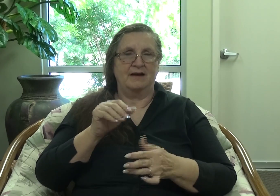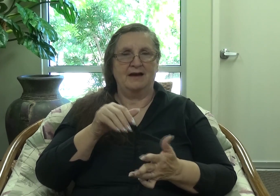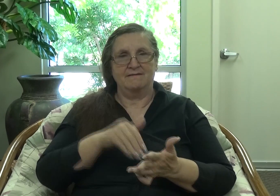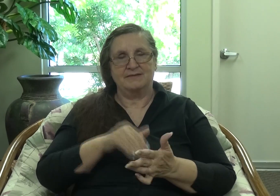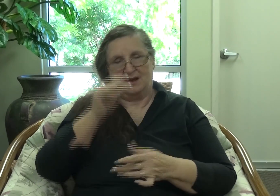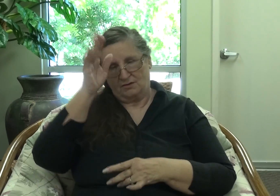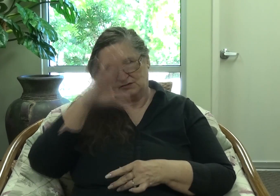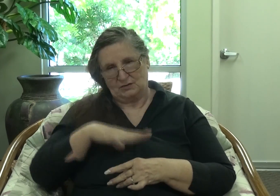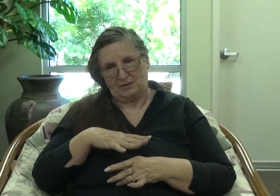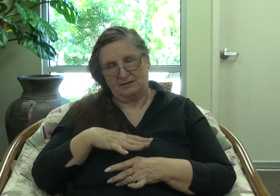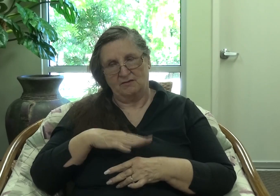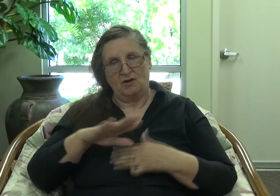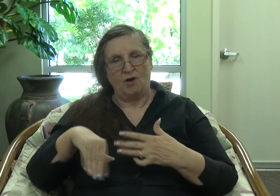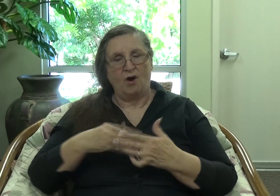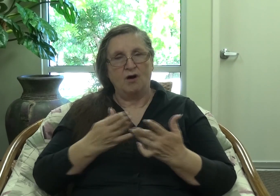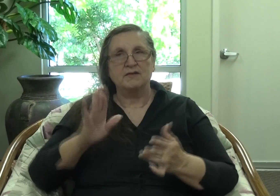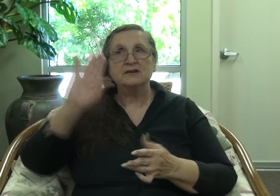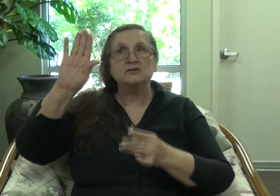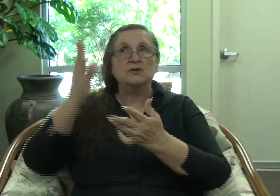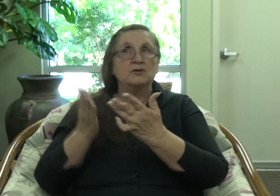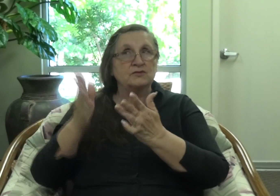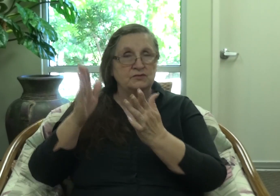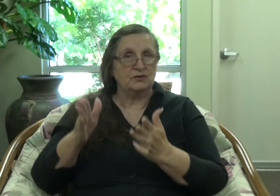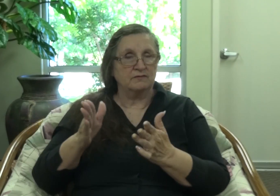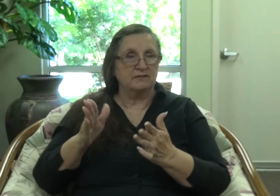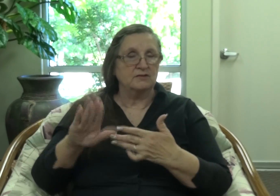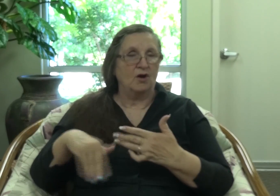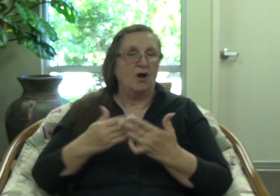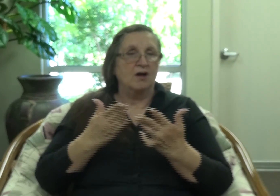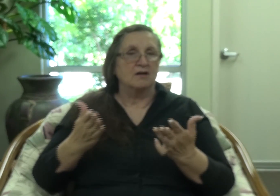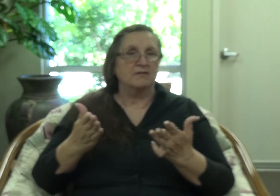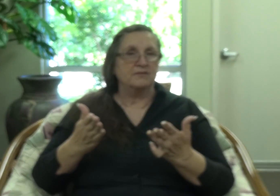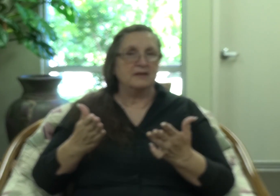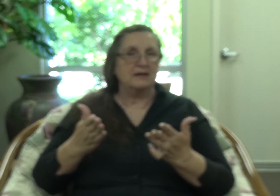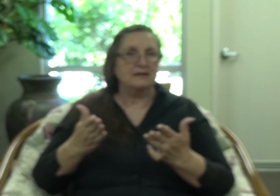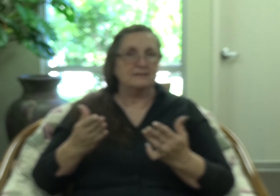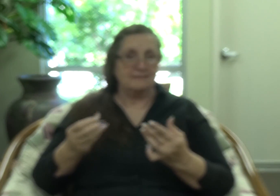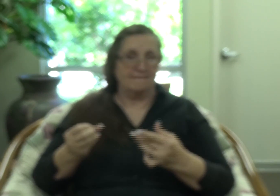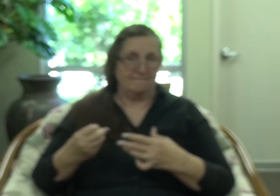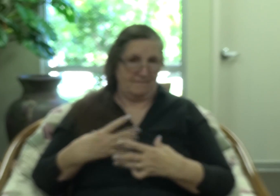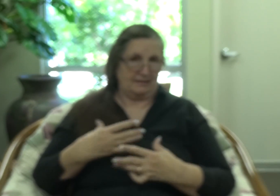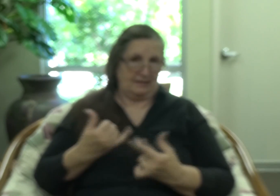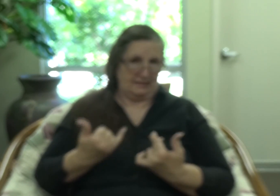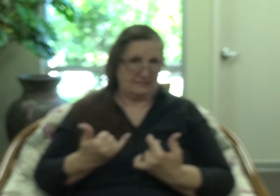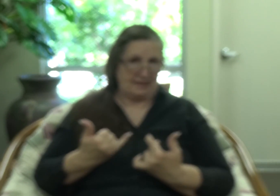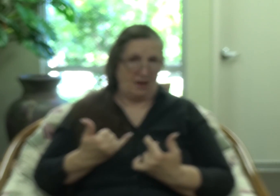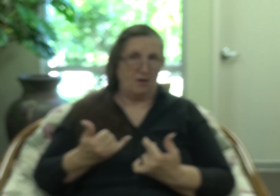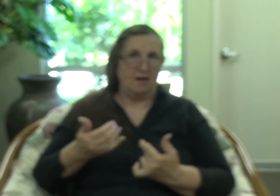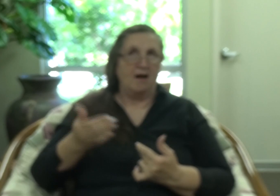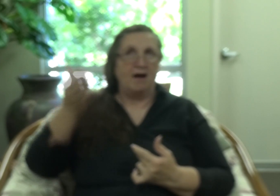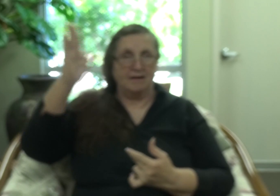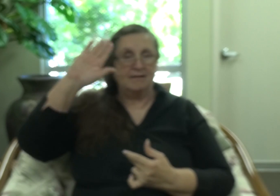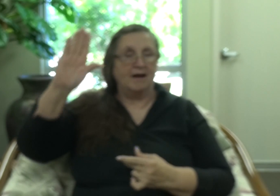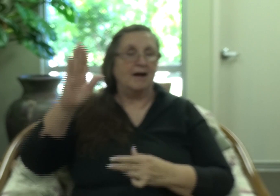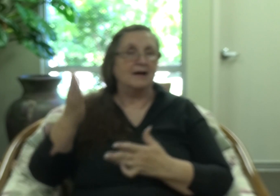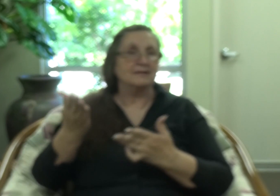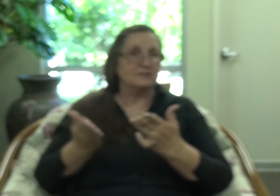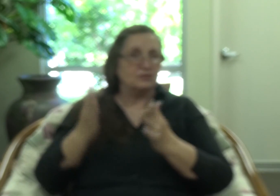all things are your servants. All things, even the things affecting us right now, are God's servants. The circumstance, the